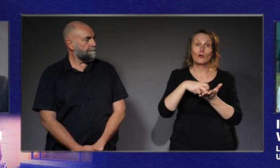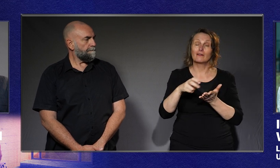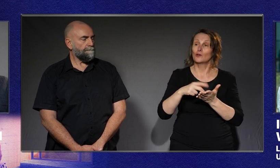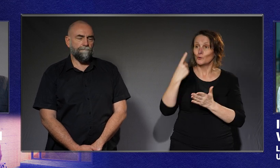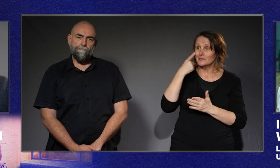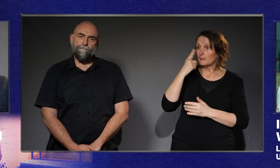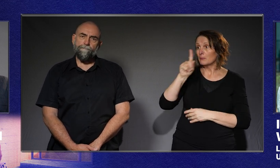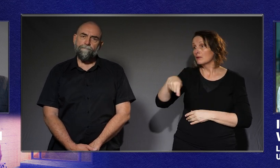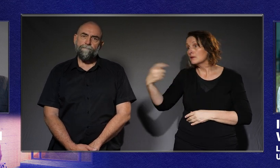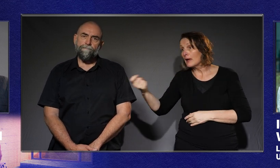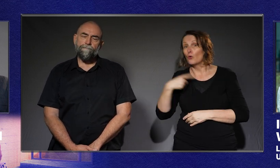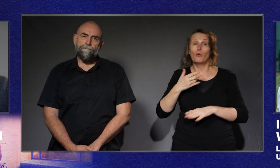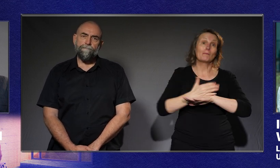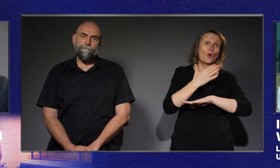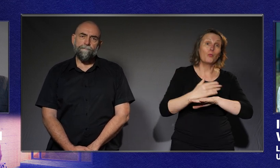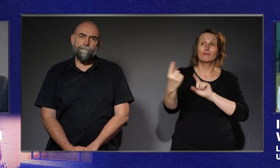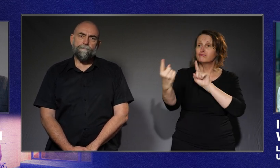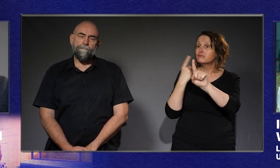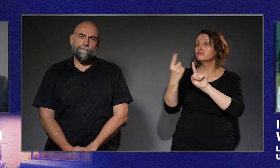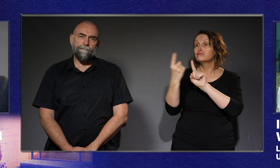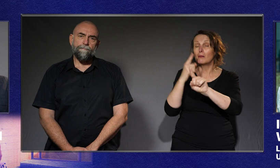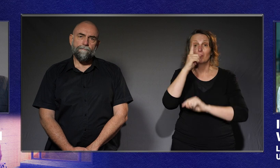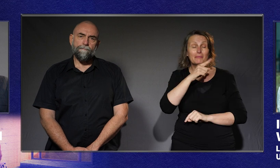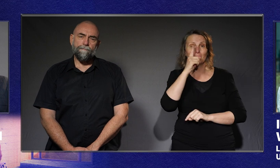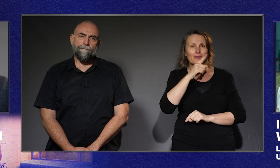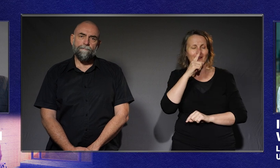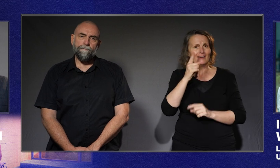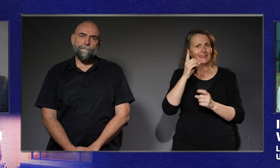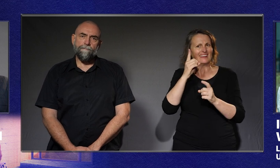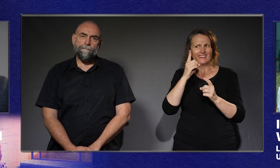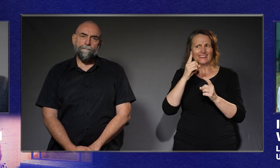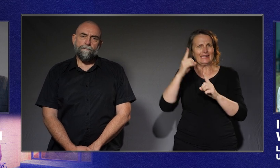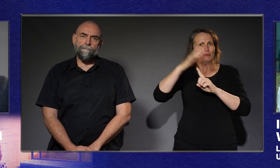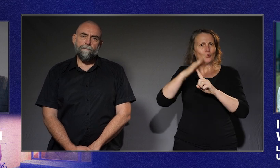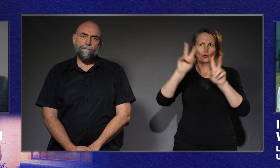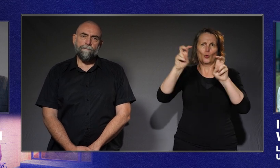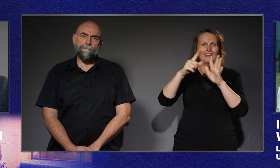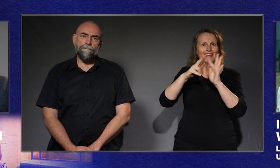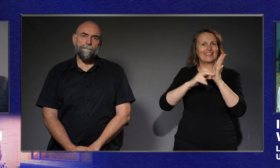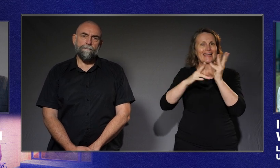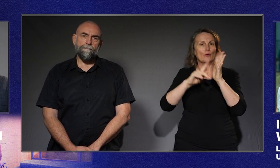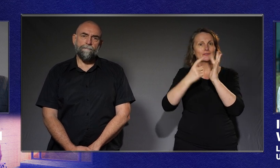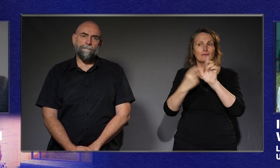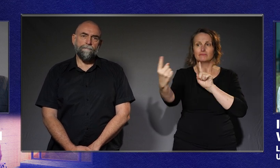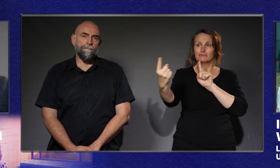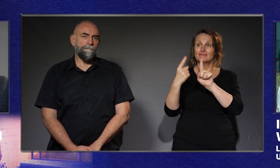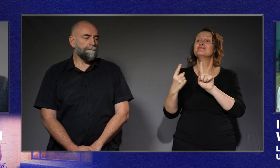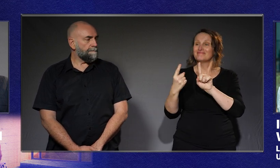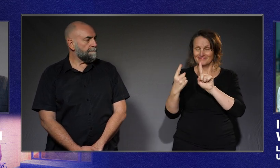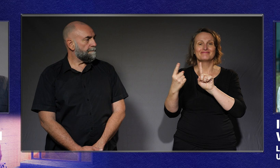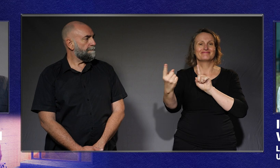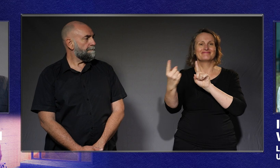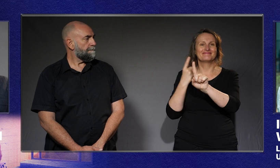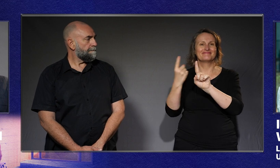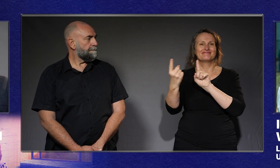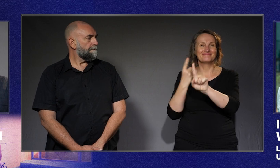you see people on the way to work. And those encounters are a really important part of inclusion, being recognised